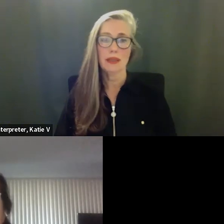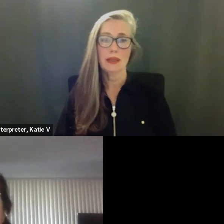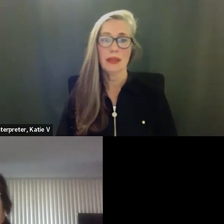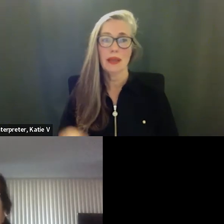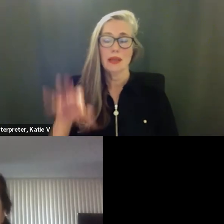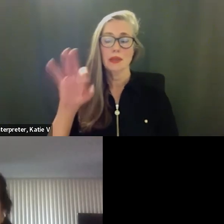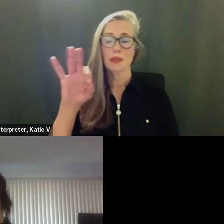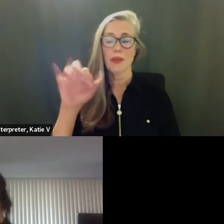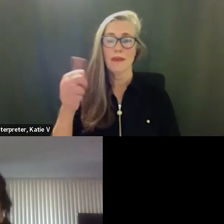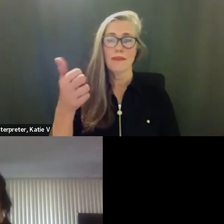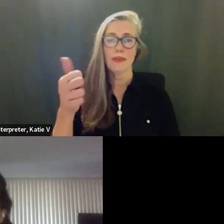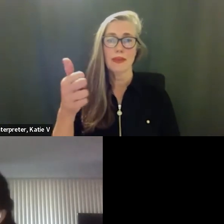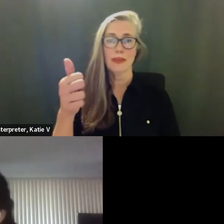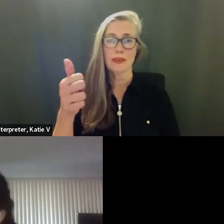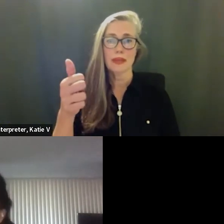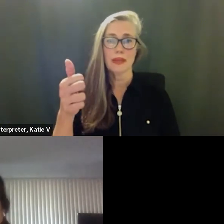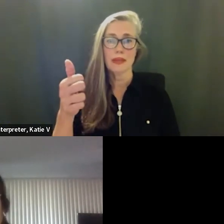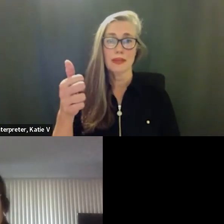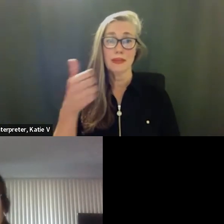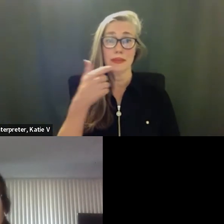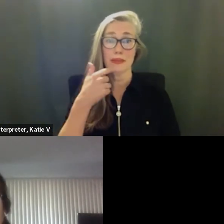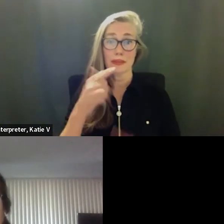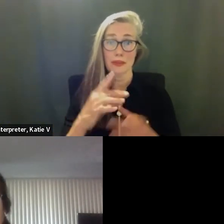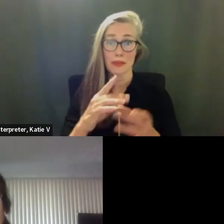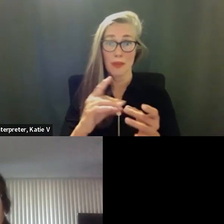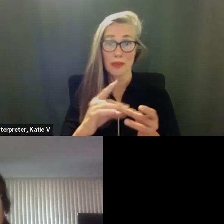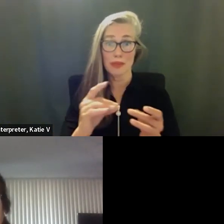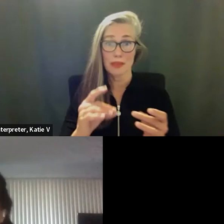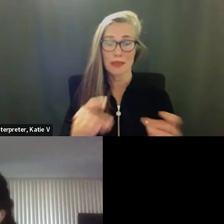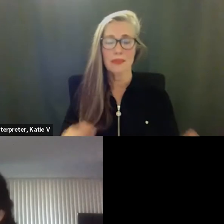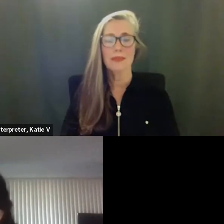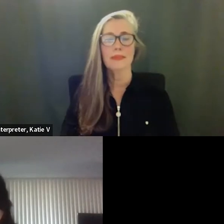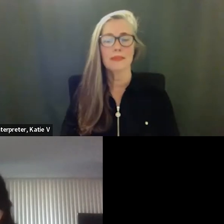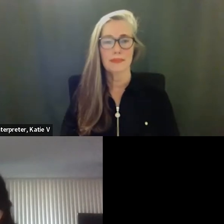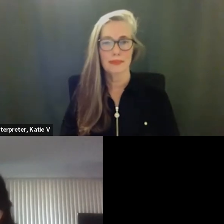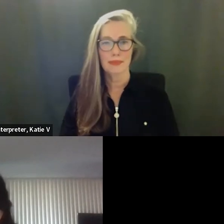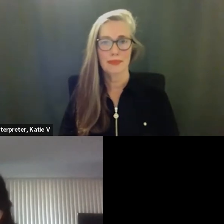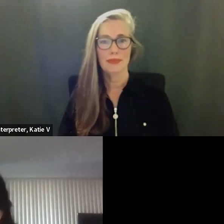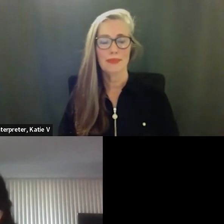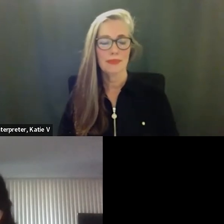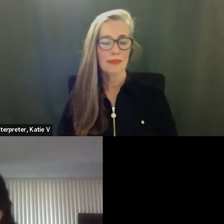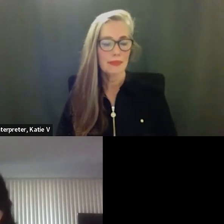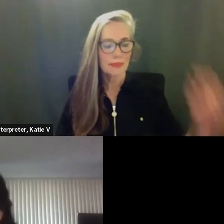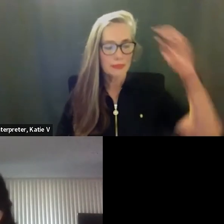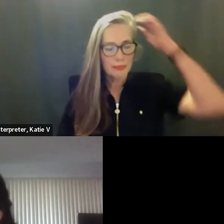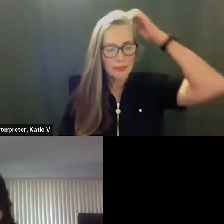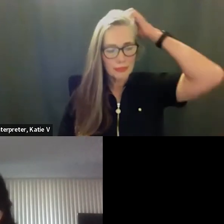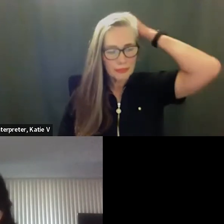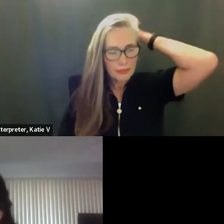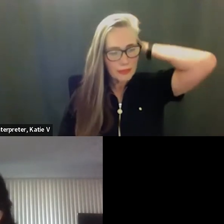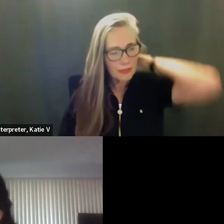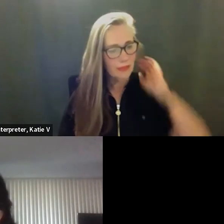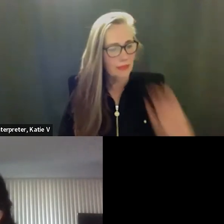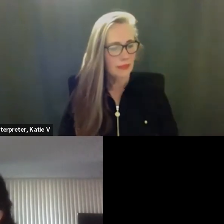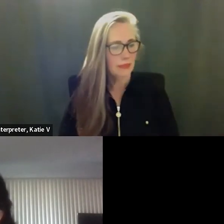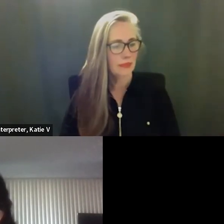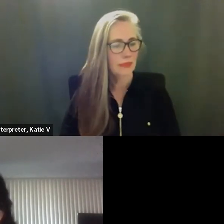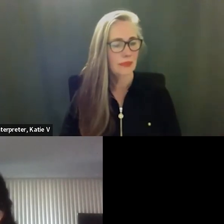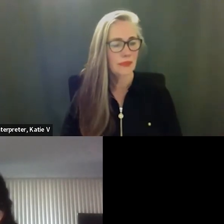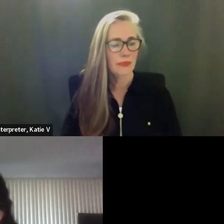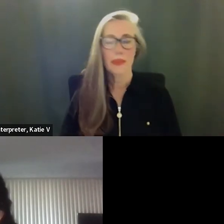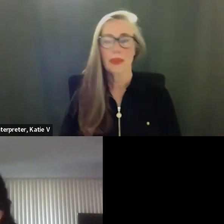f10 do we have any comment first report yeah i didn't know if we had anything we just have one comment at this point okay